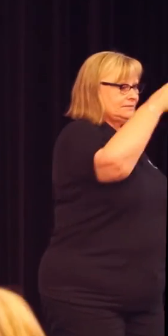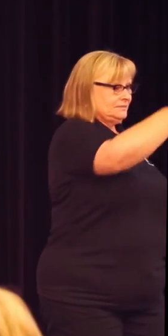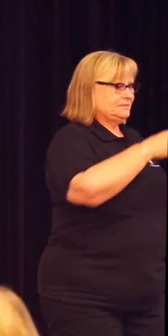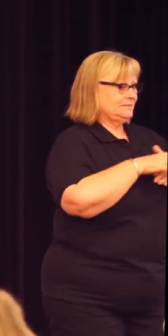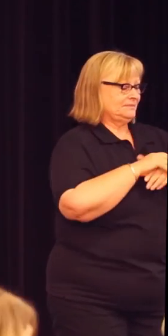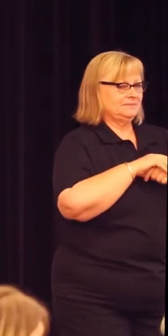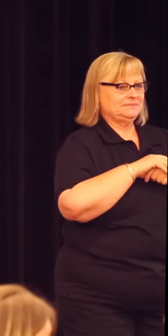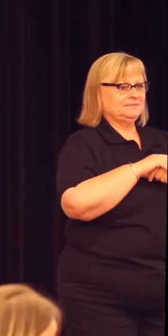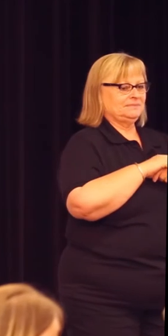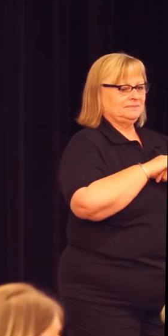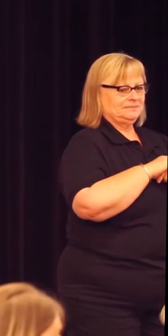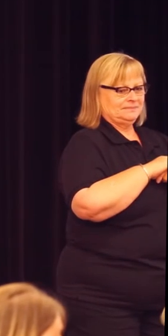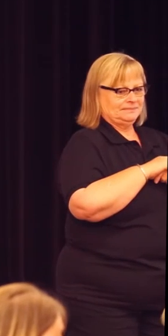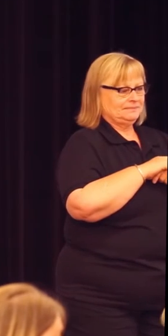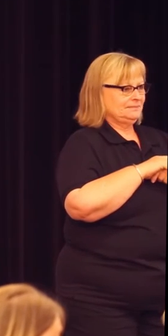down here.